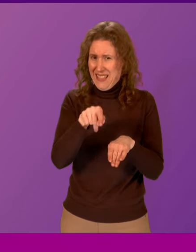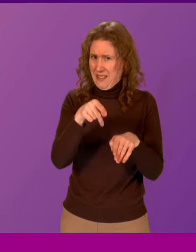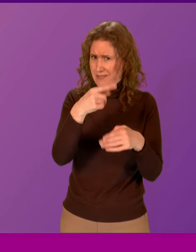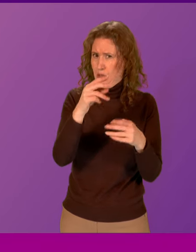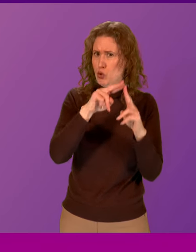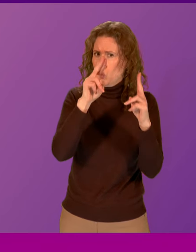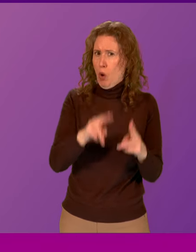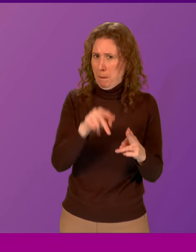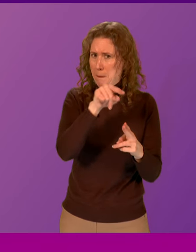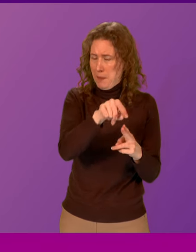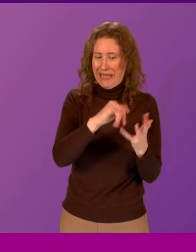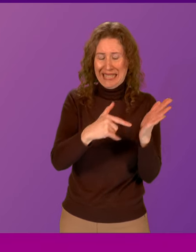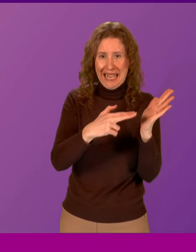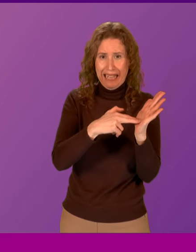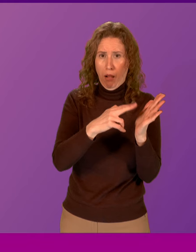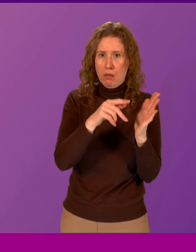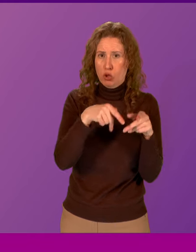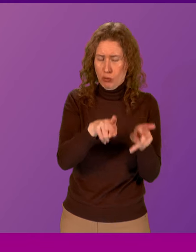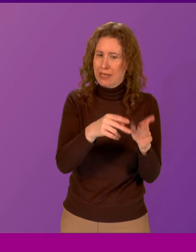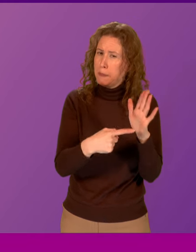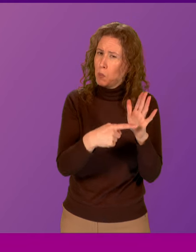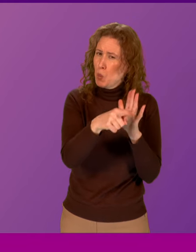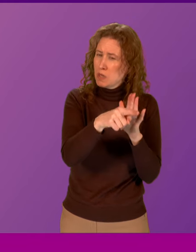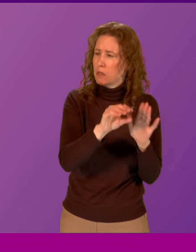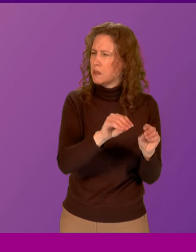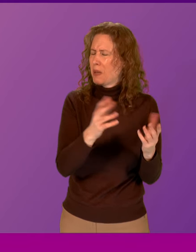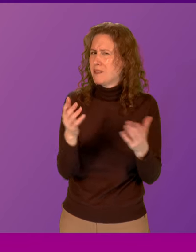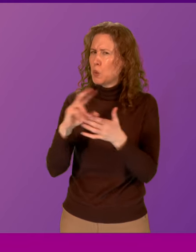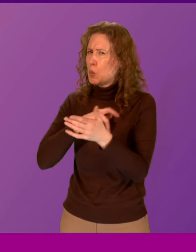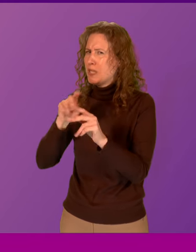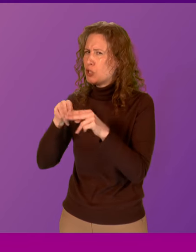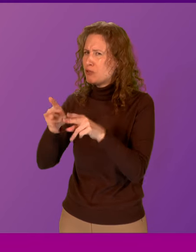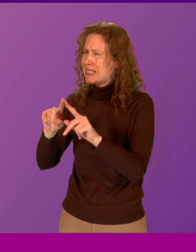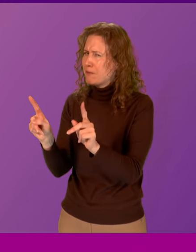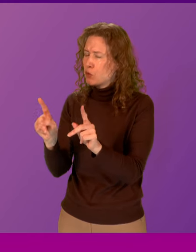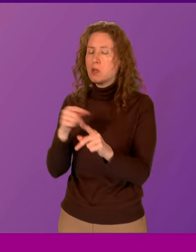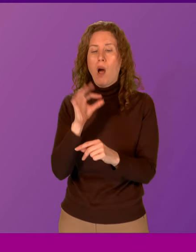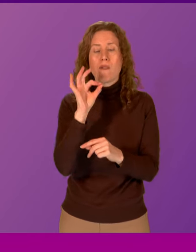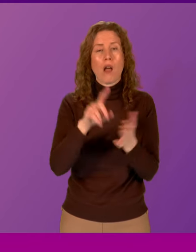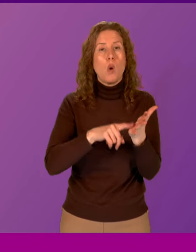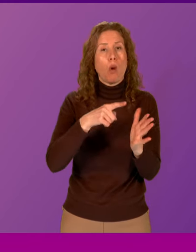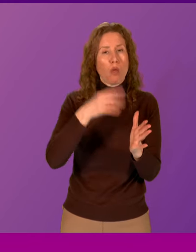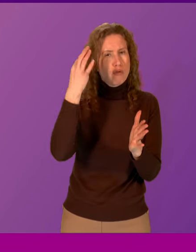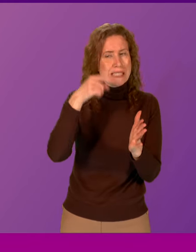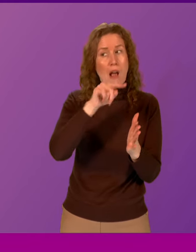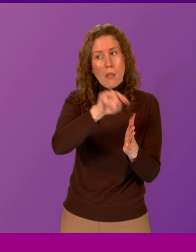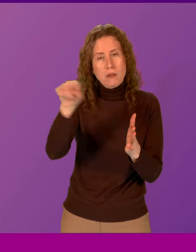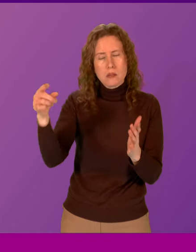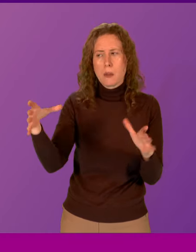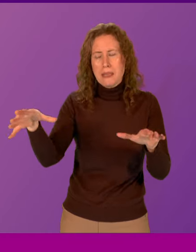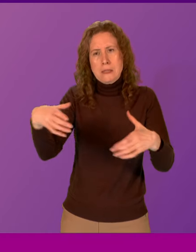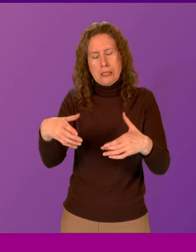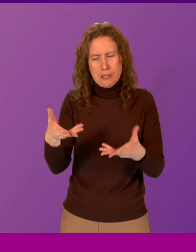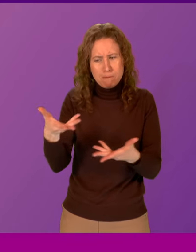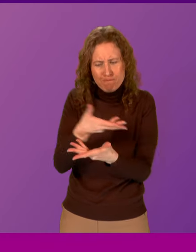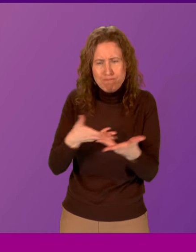Street on Union Street is a very important one. And I've asked the local authority and other stakeholders to come together